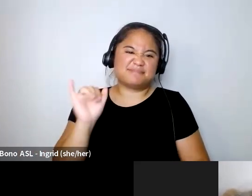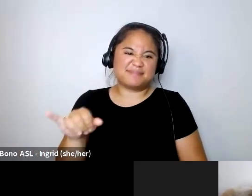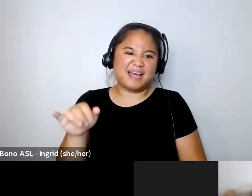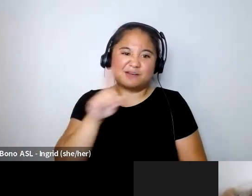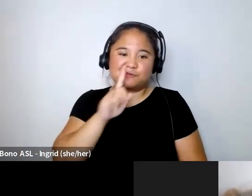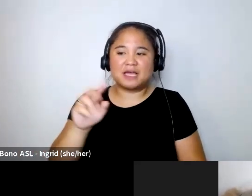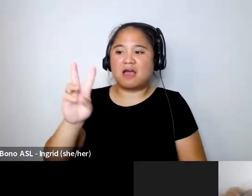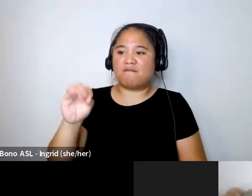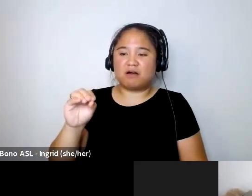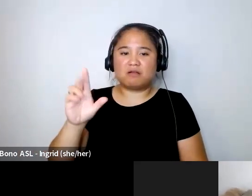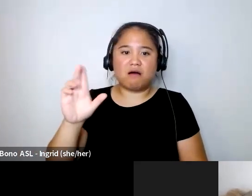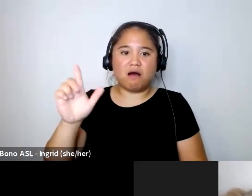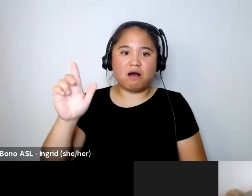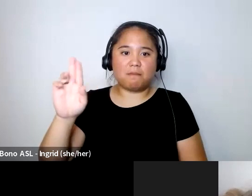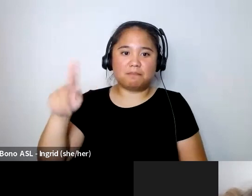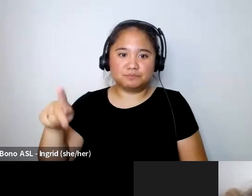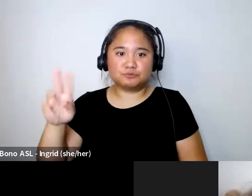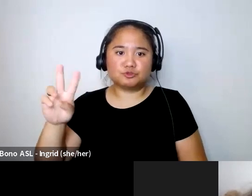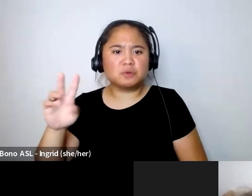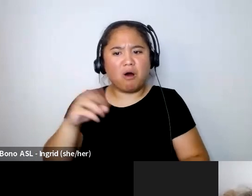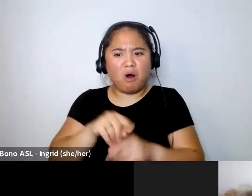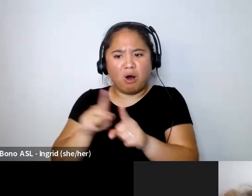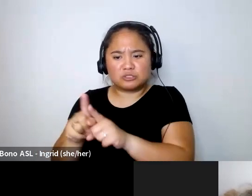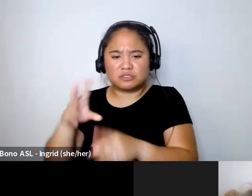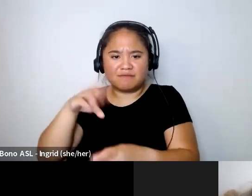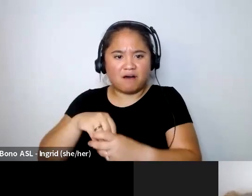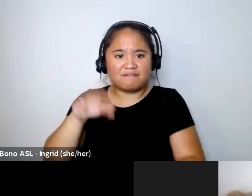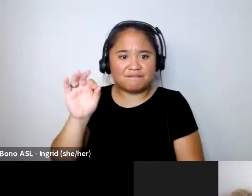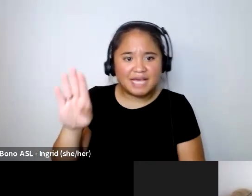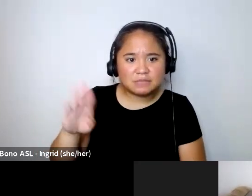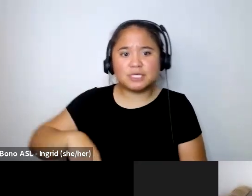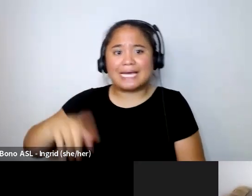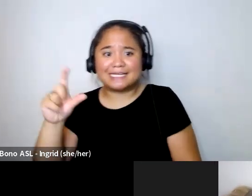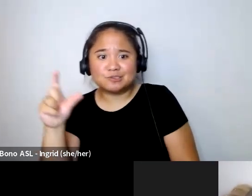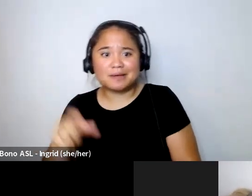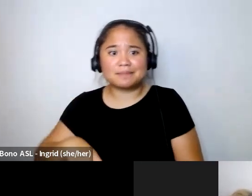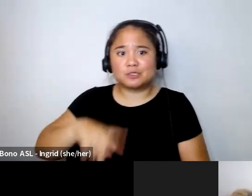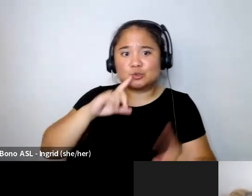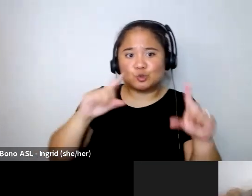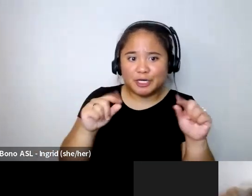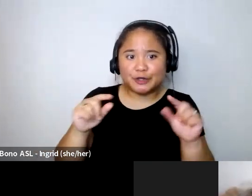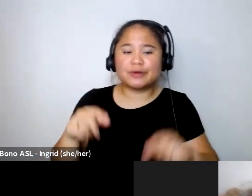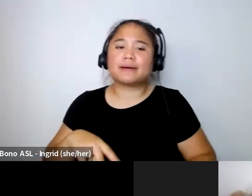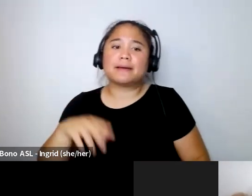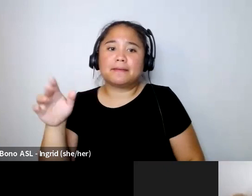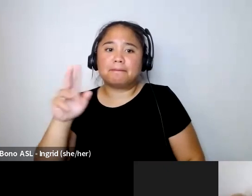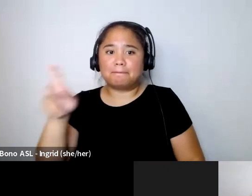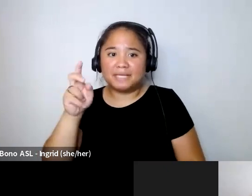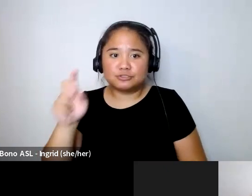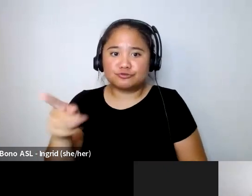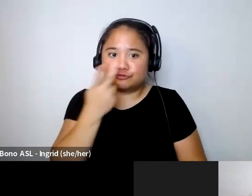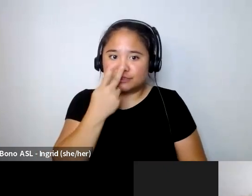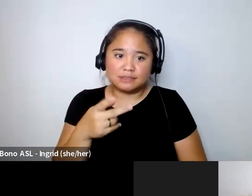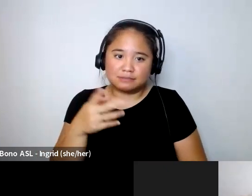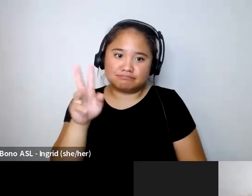voluptu is also on facebook and instagram and twitter and pinterest and all those